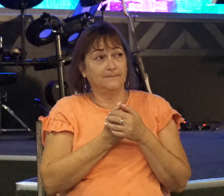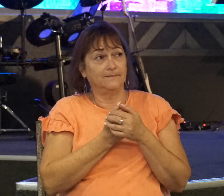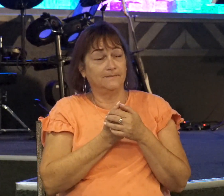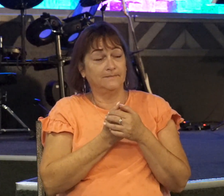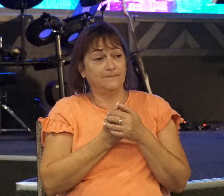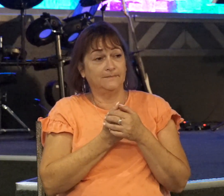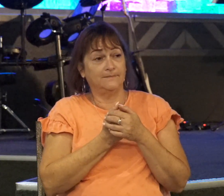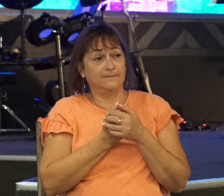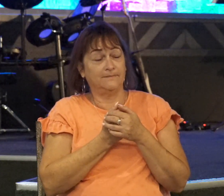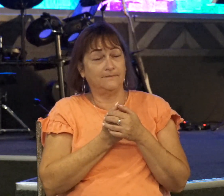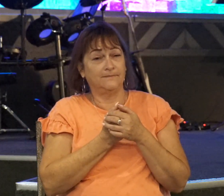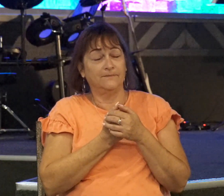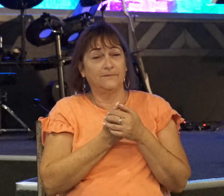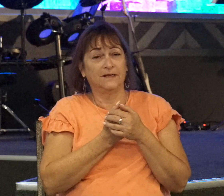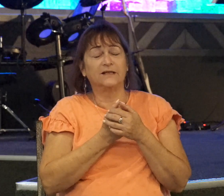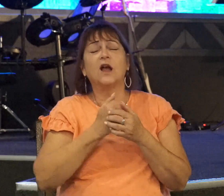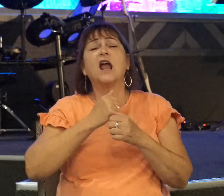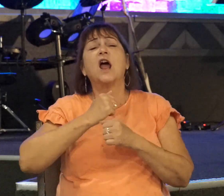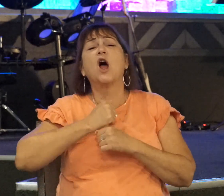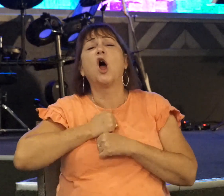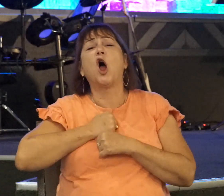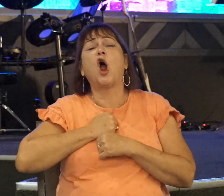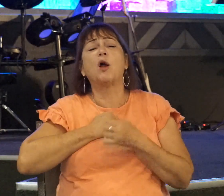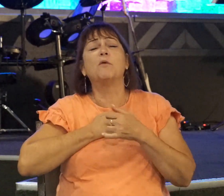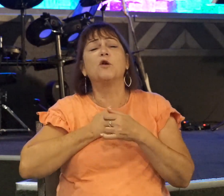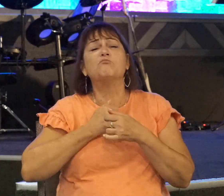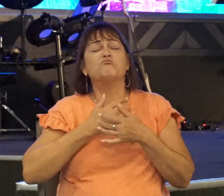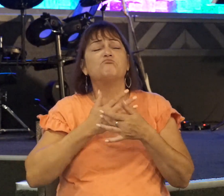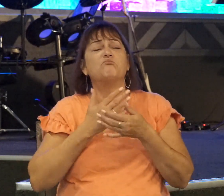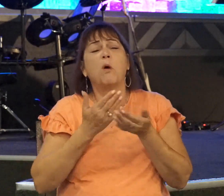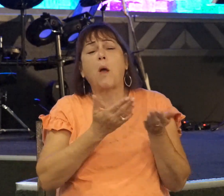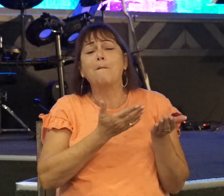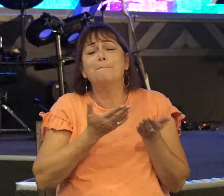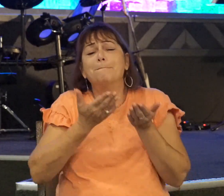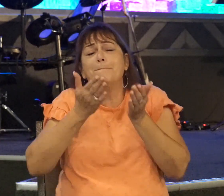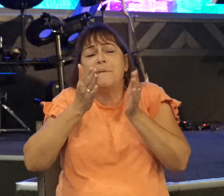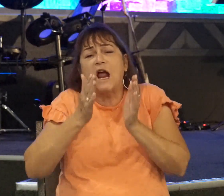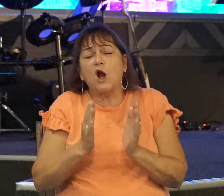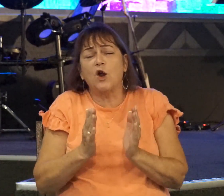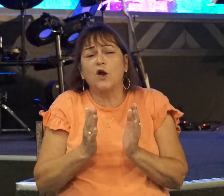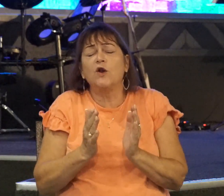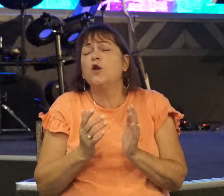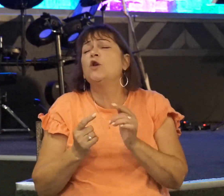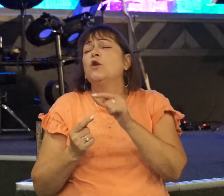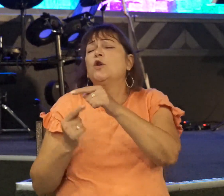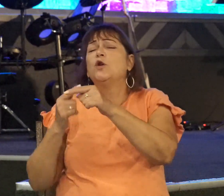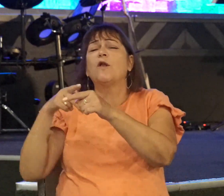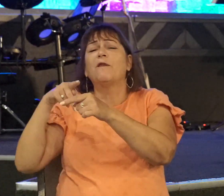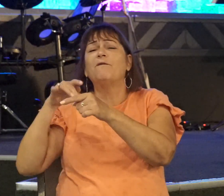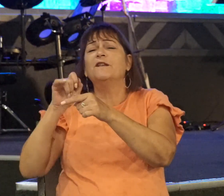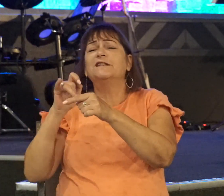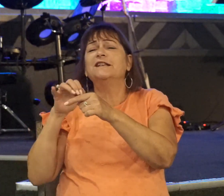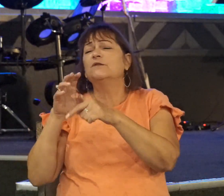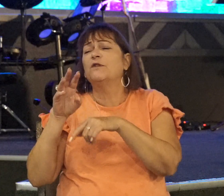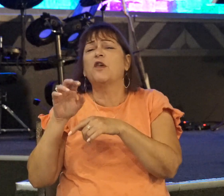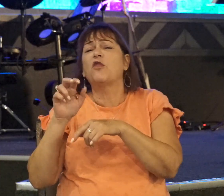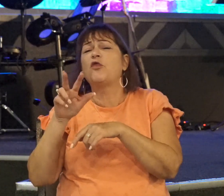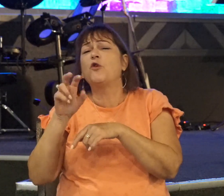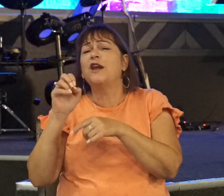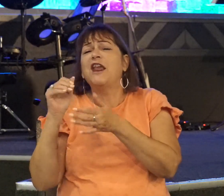So, hey, armor-bearer, you know those Philistines with the 30,000 chariots and the men like the sand of the sea? Yeah,